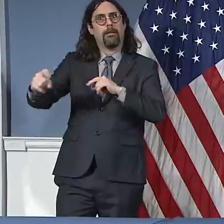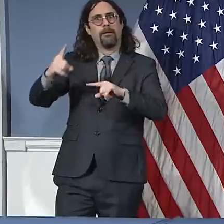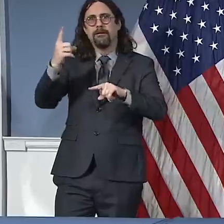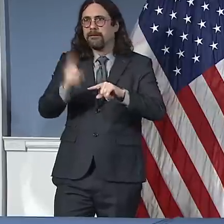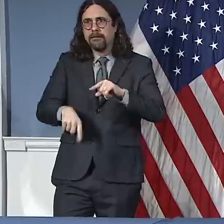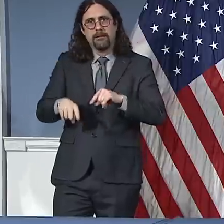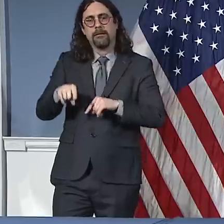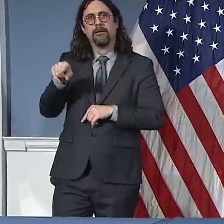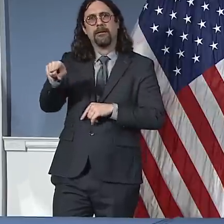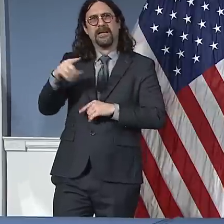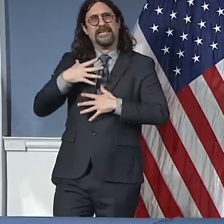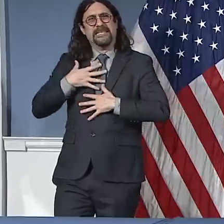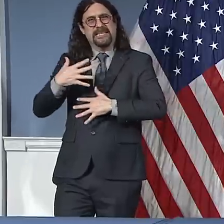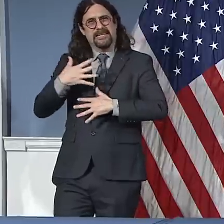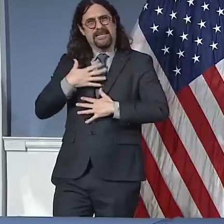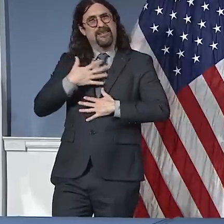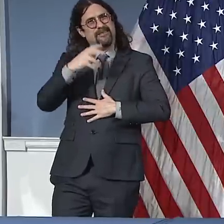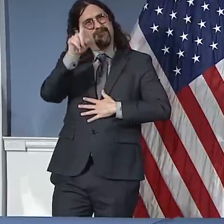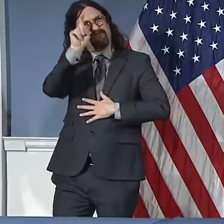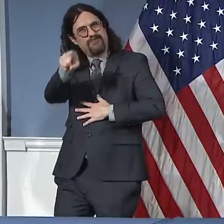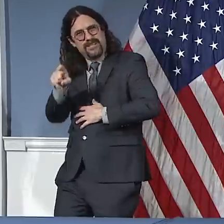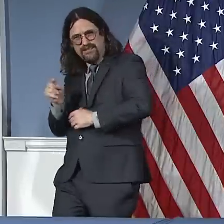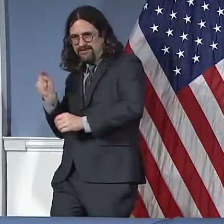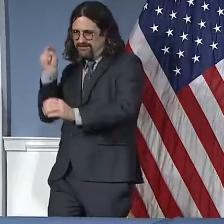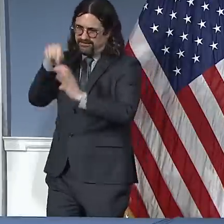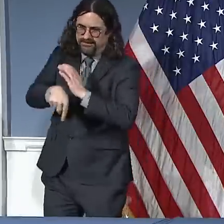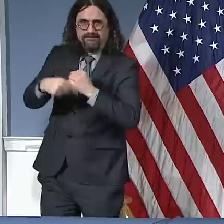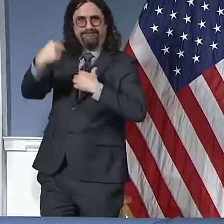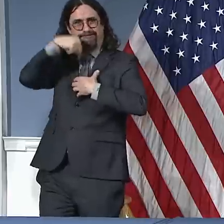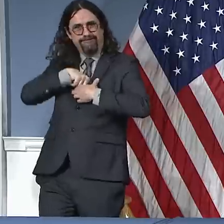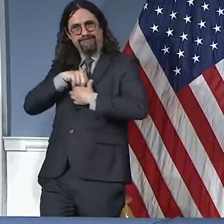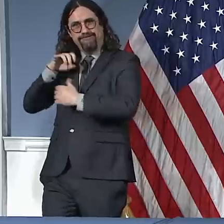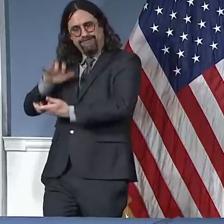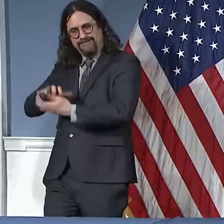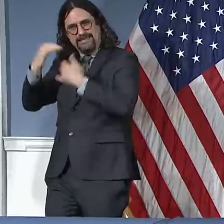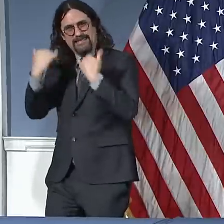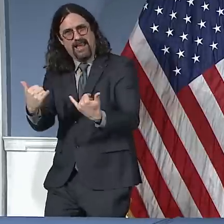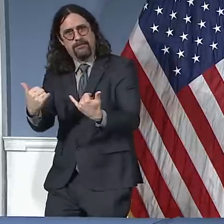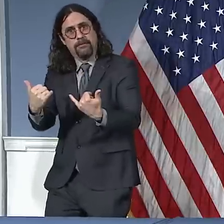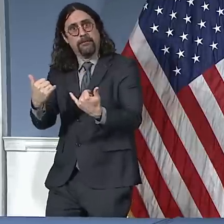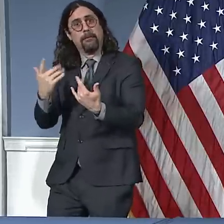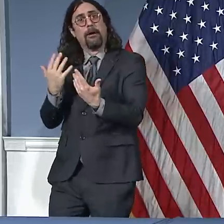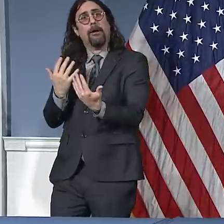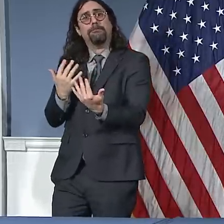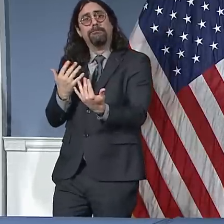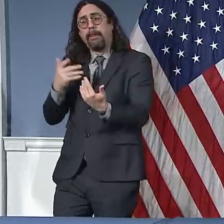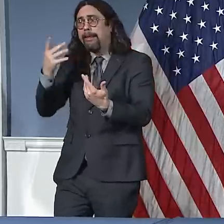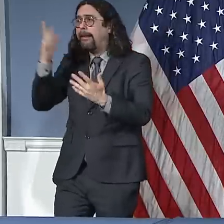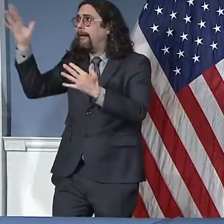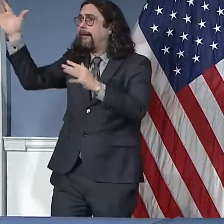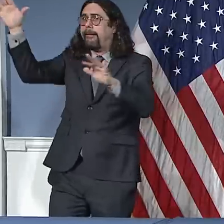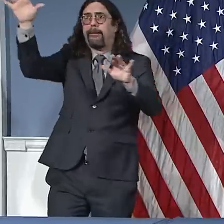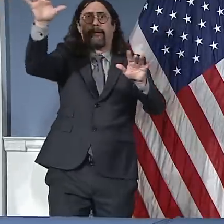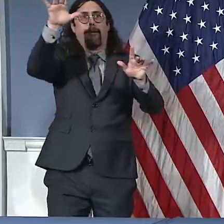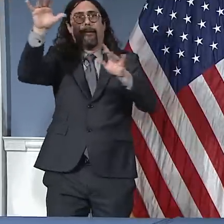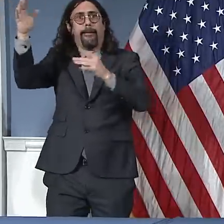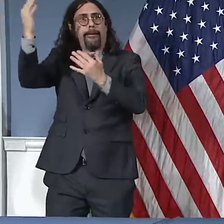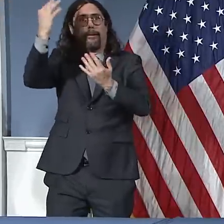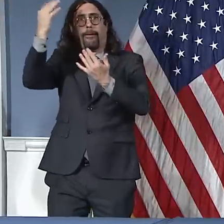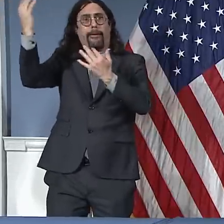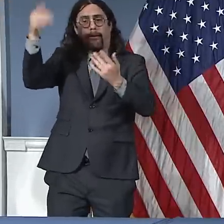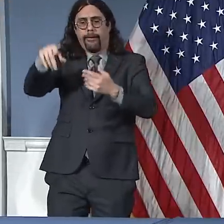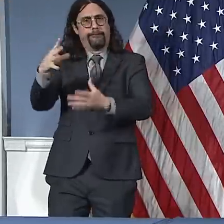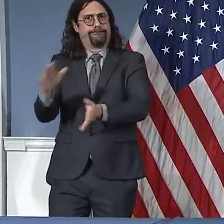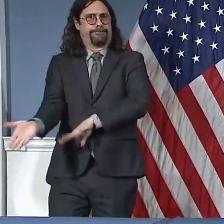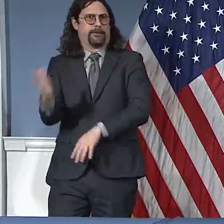will die a horrible death, and they'll be gone forever. That is what a ventilator should mean. It's not a technical term anymore. It